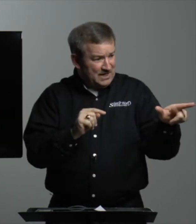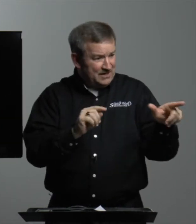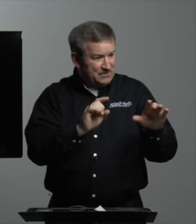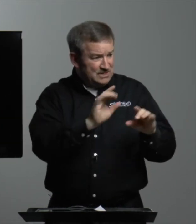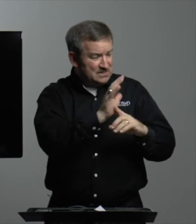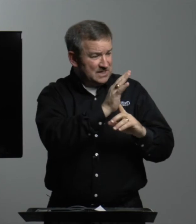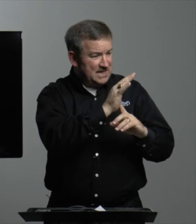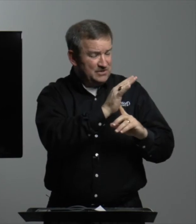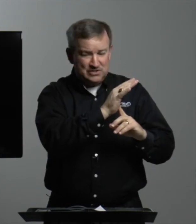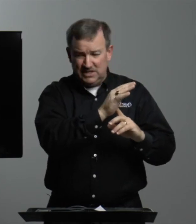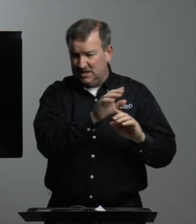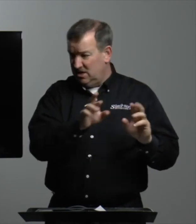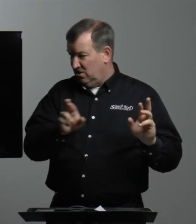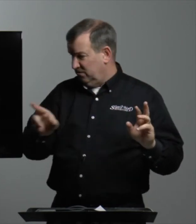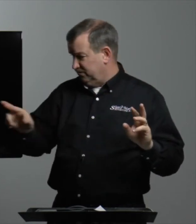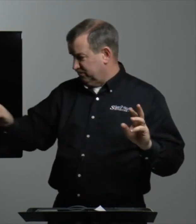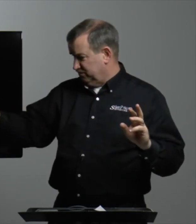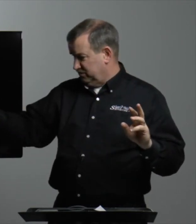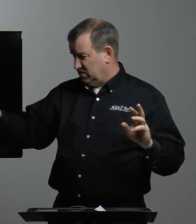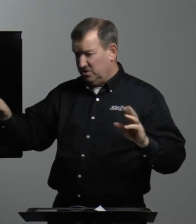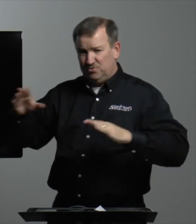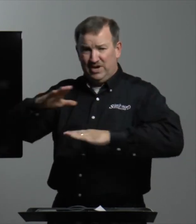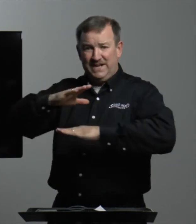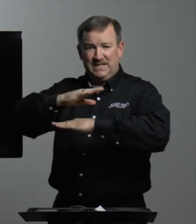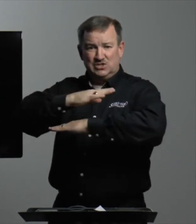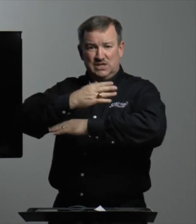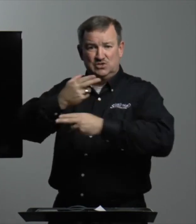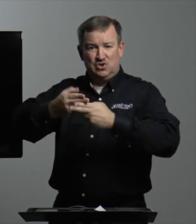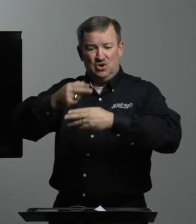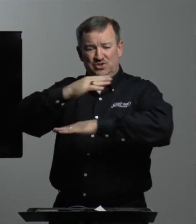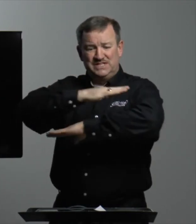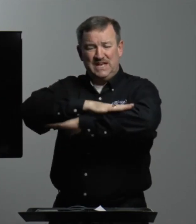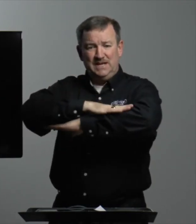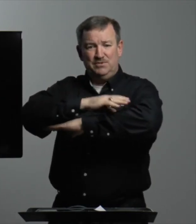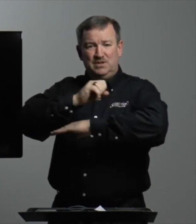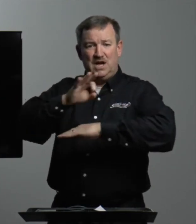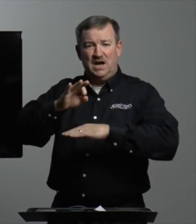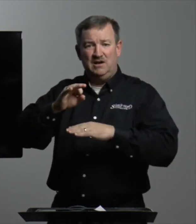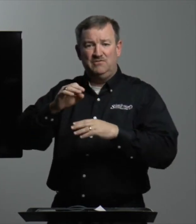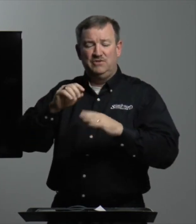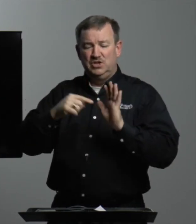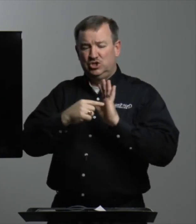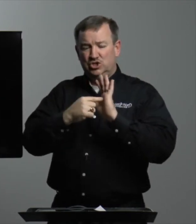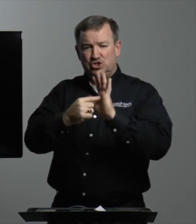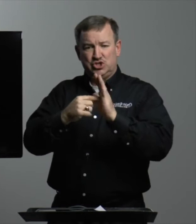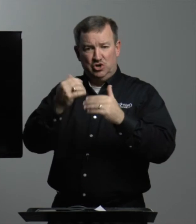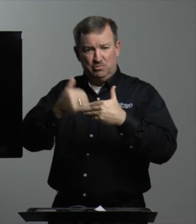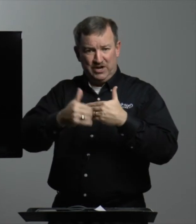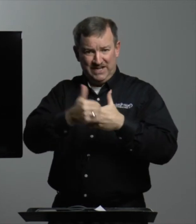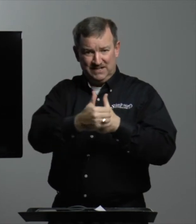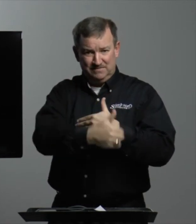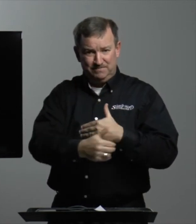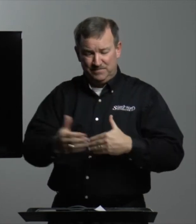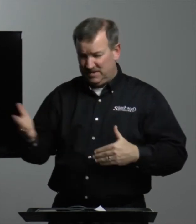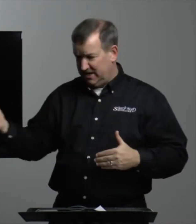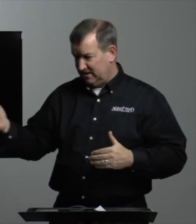the left is the candlestick. On the right is called the table of showbread there.